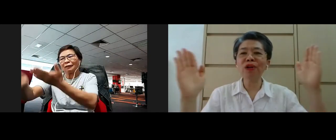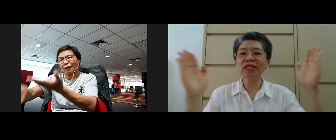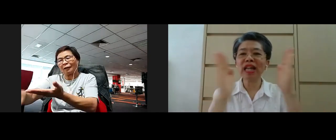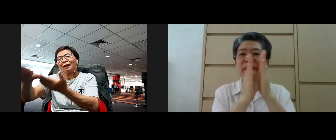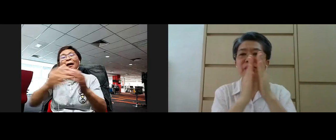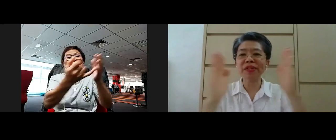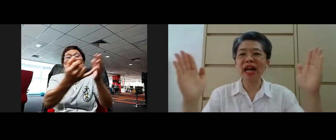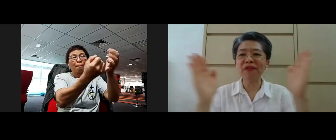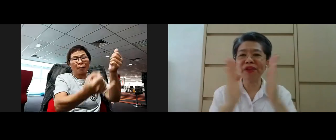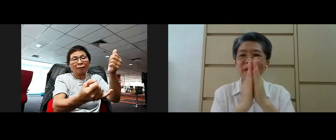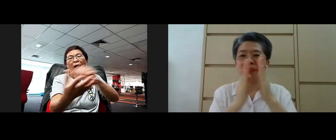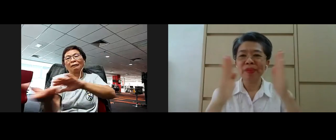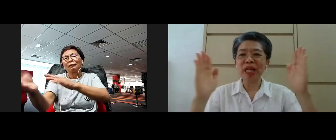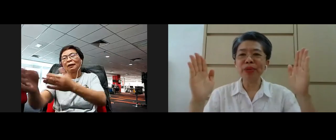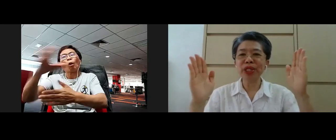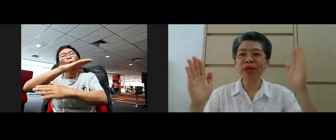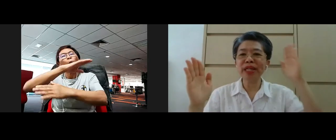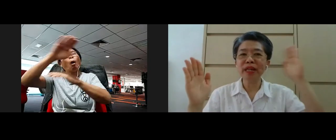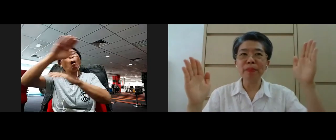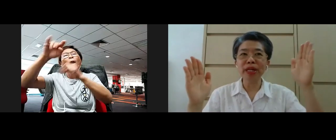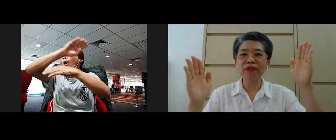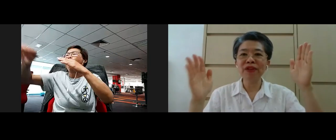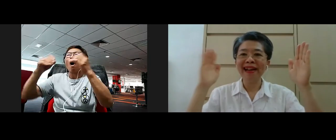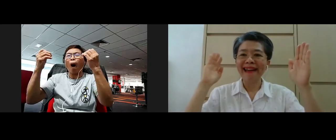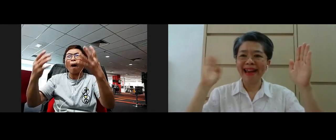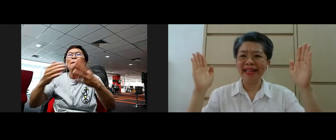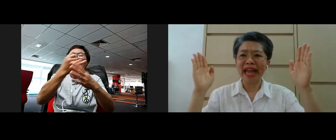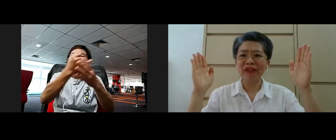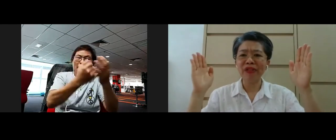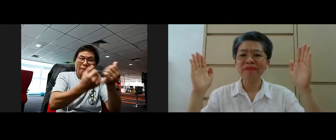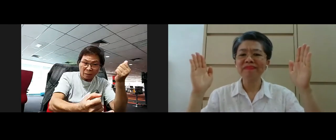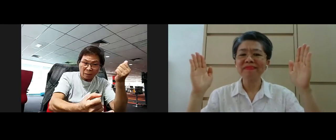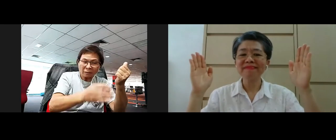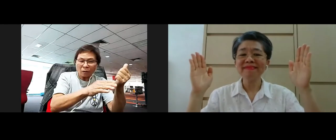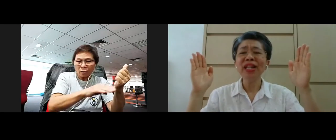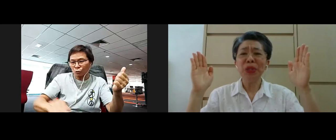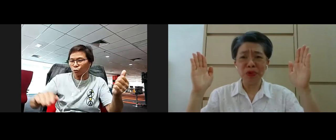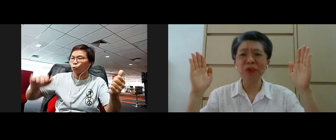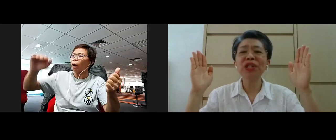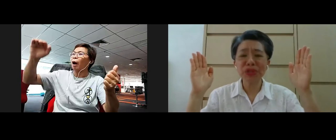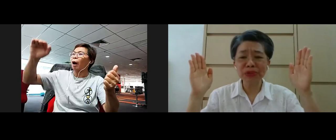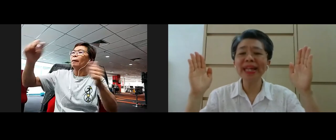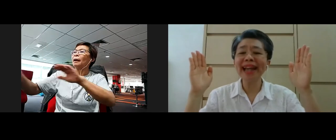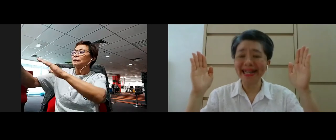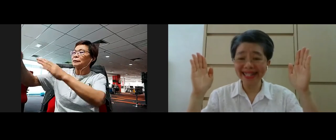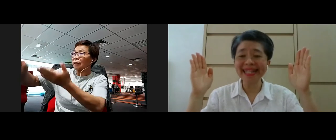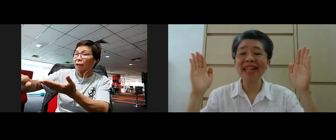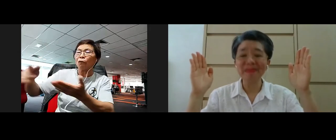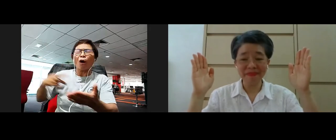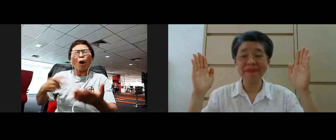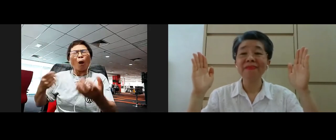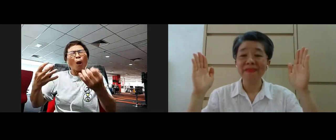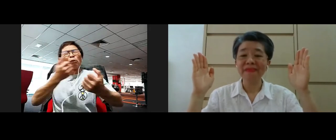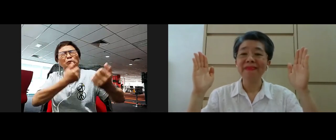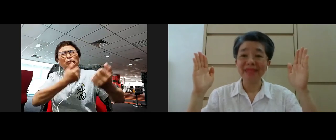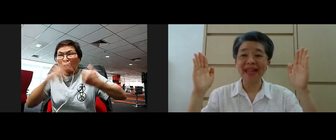all types of suffering in between birth and death do we truly understand